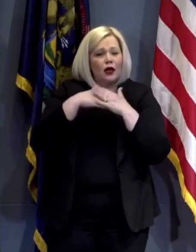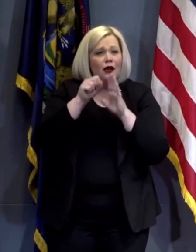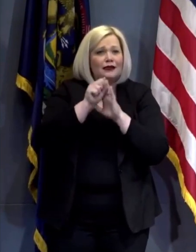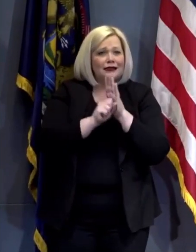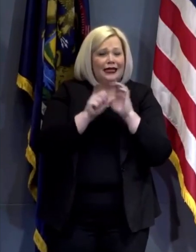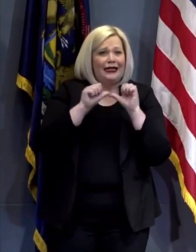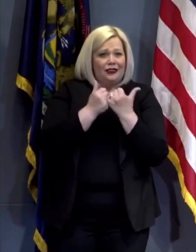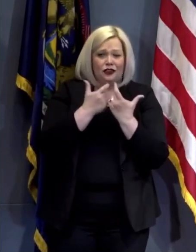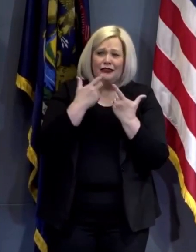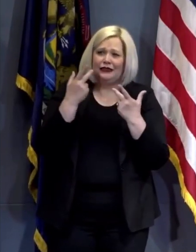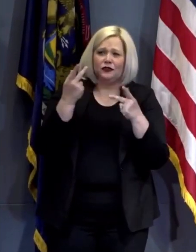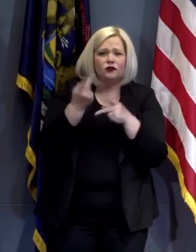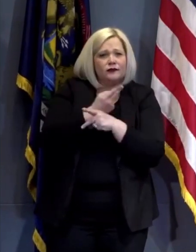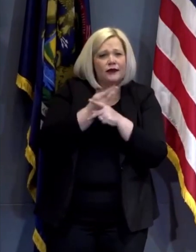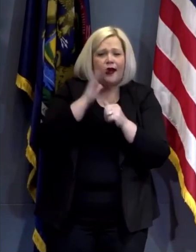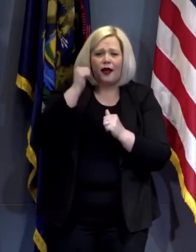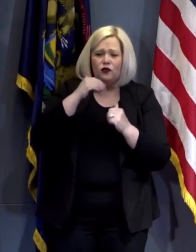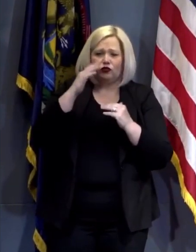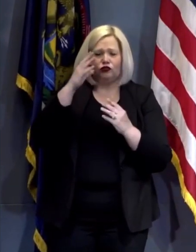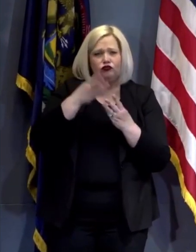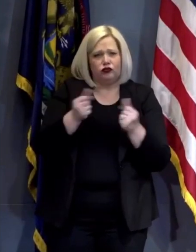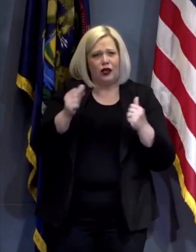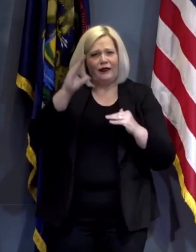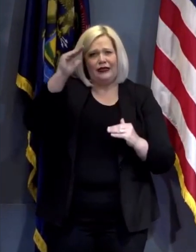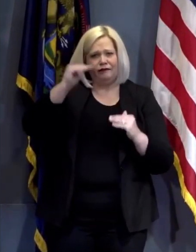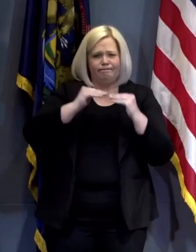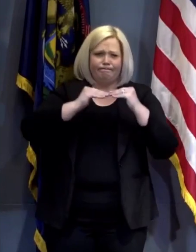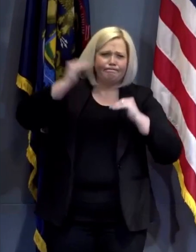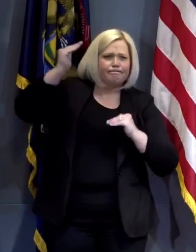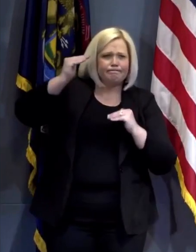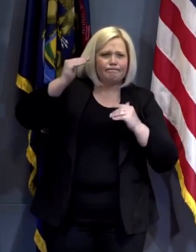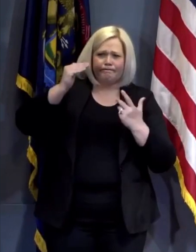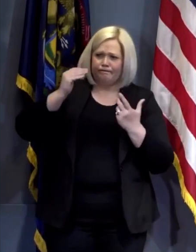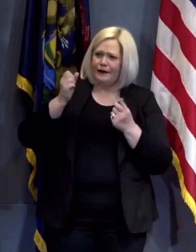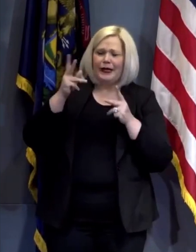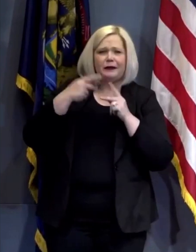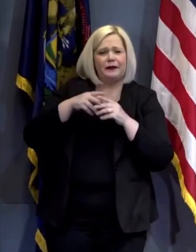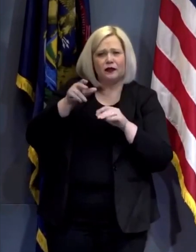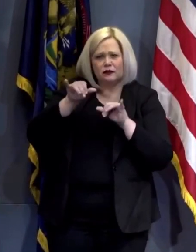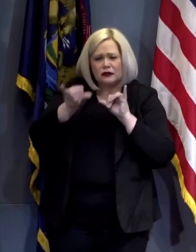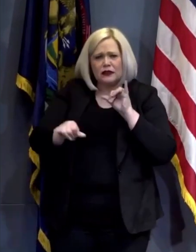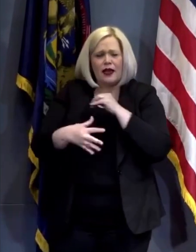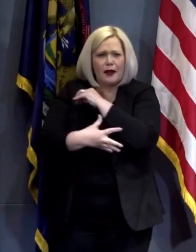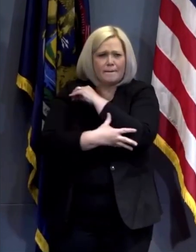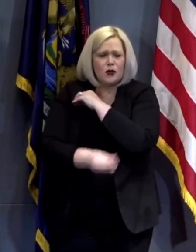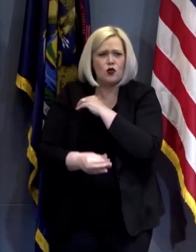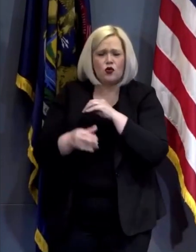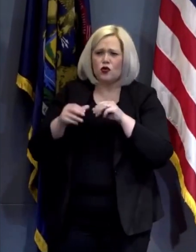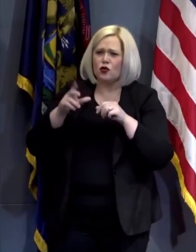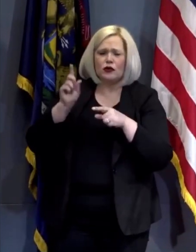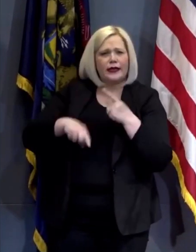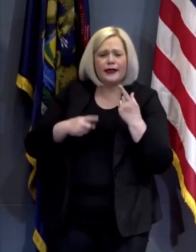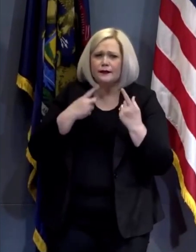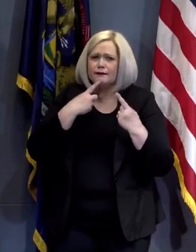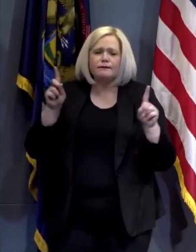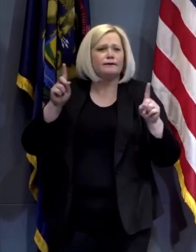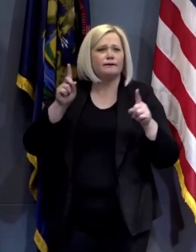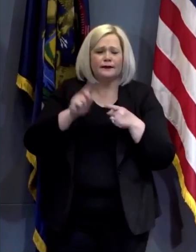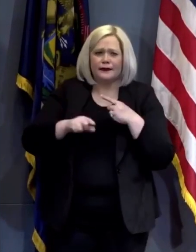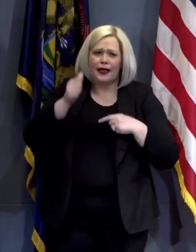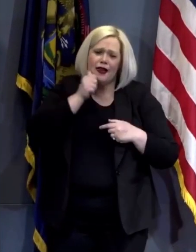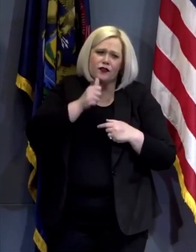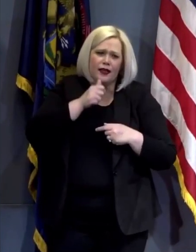many inequities and inequalities that have led to people fighting with persistent poverty in the state of Michigan across communities every single day.